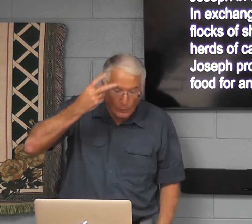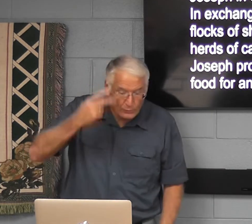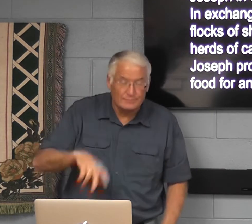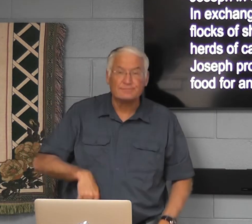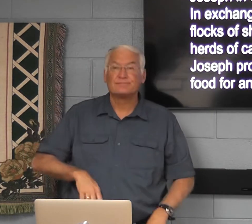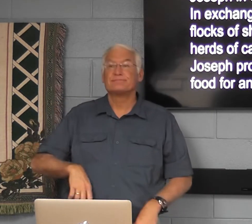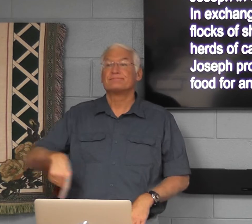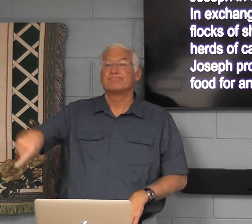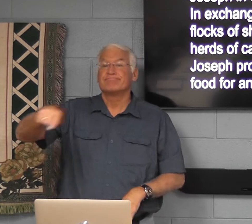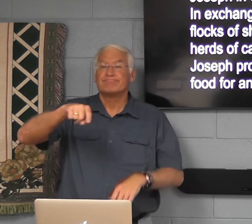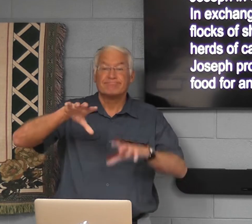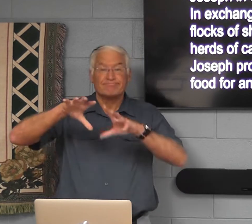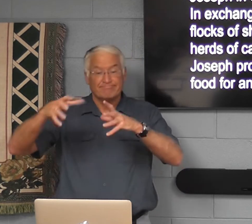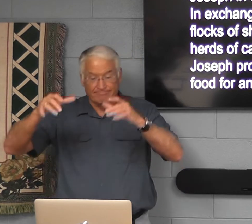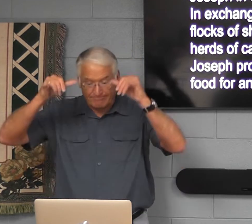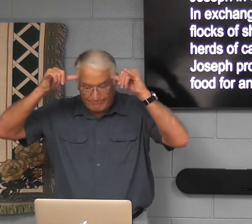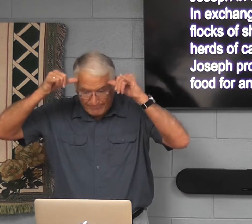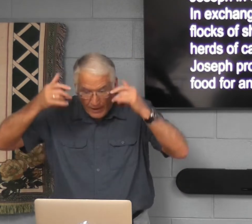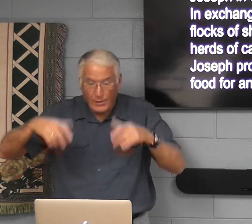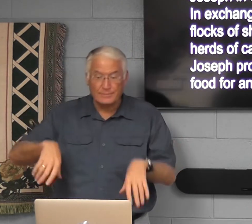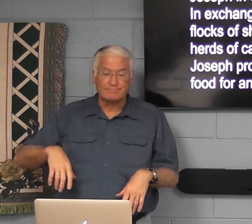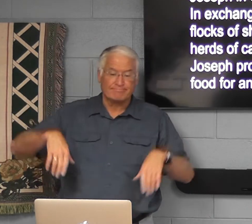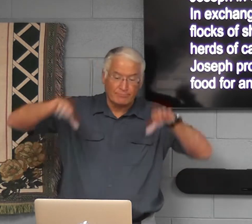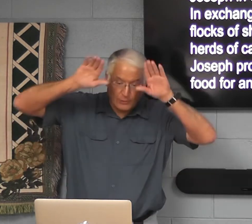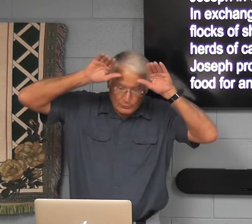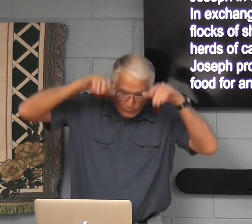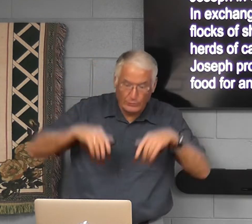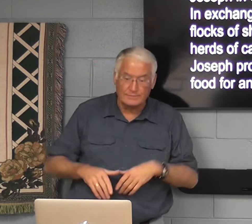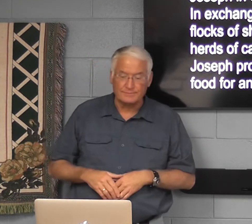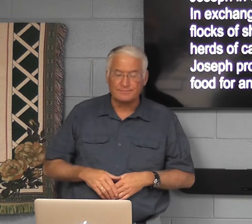goats, herds of cattle, donkeys.